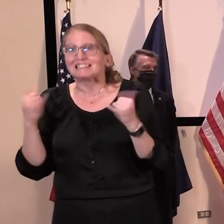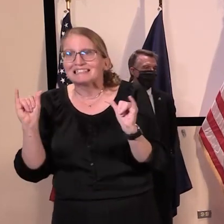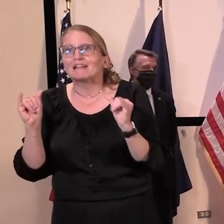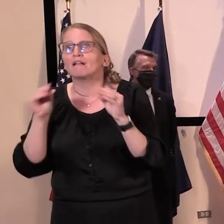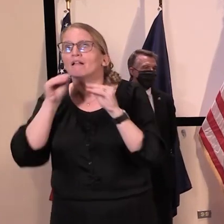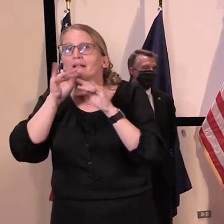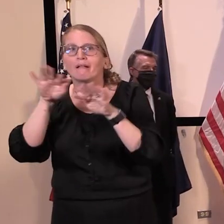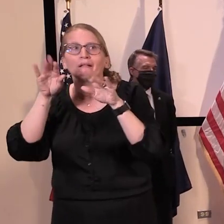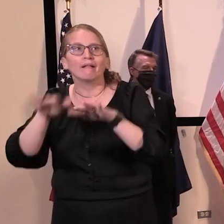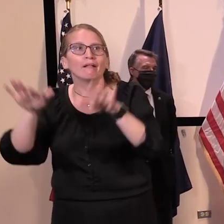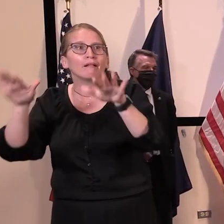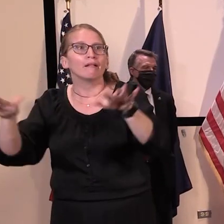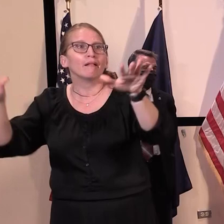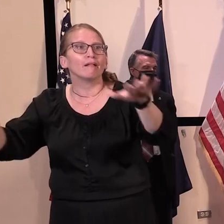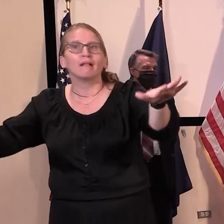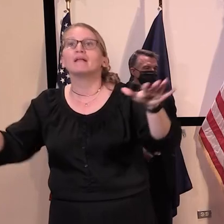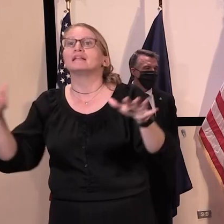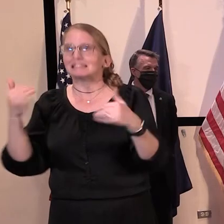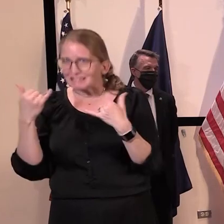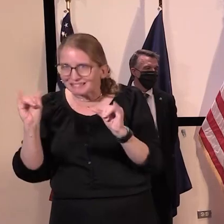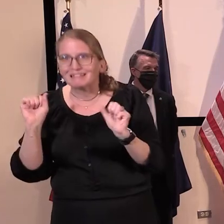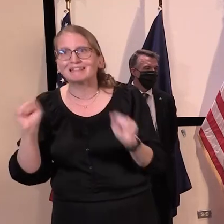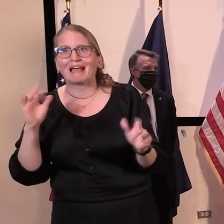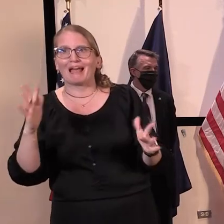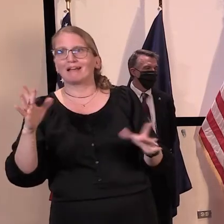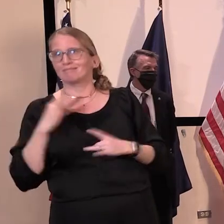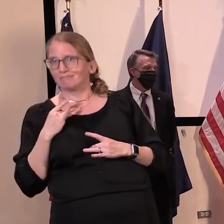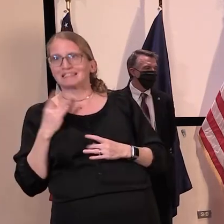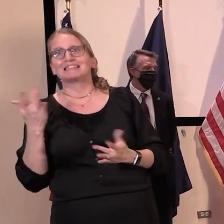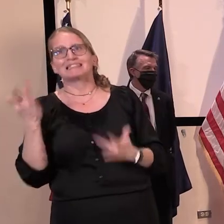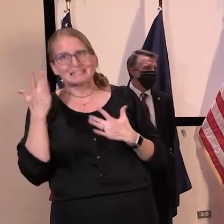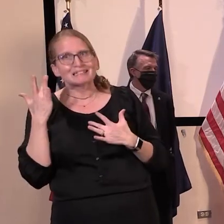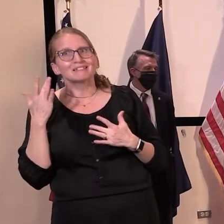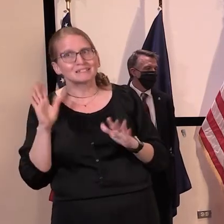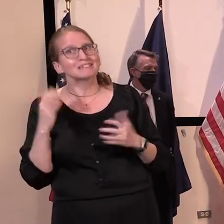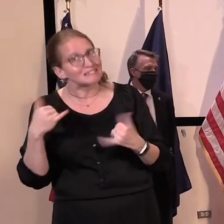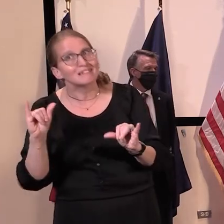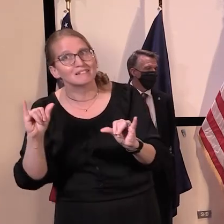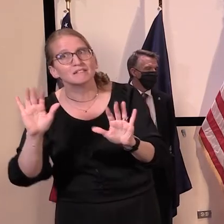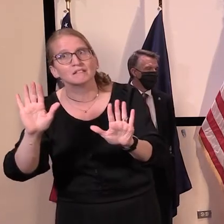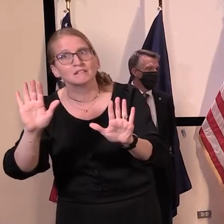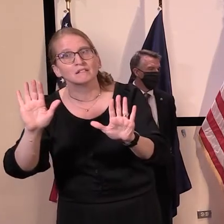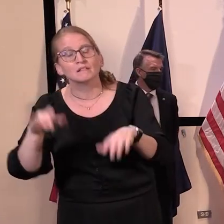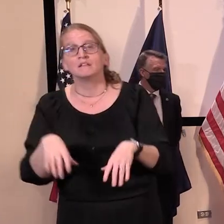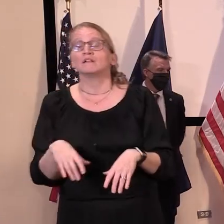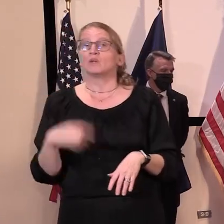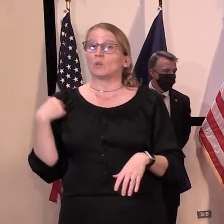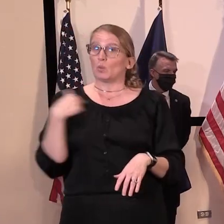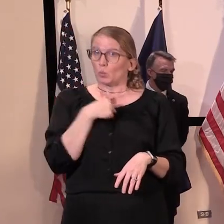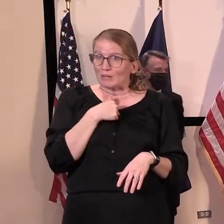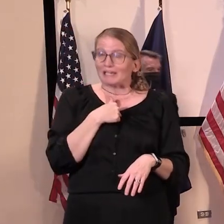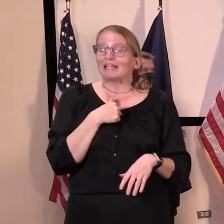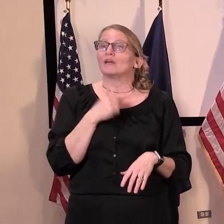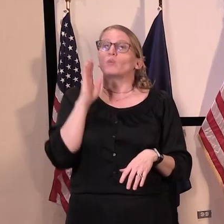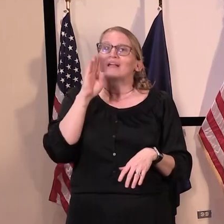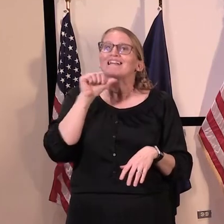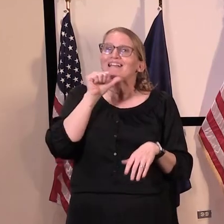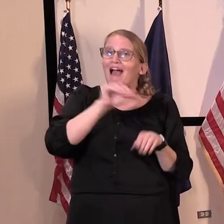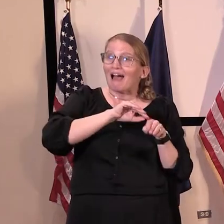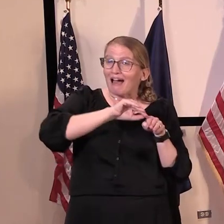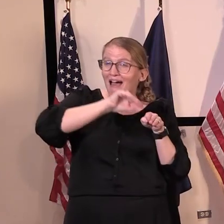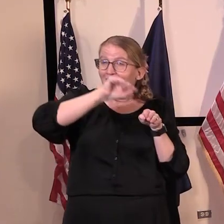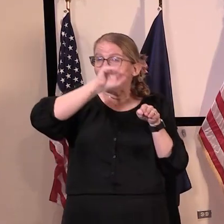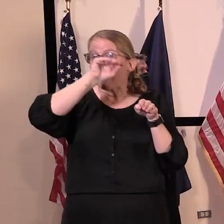people. As we can see on our next slide, we don't anticipate reaching our peak on this important measurement